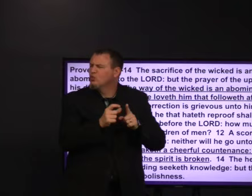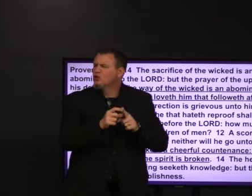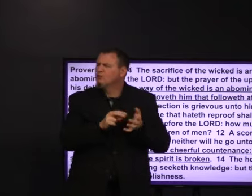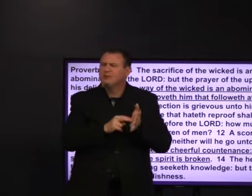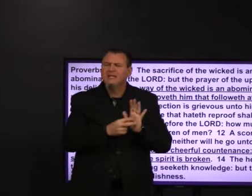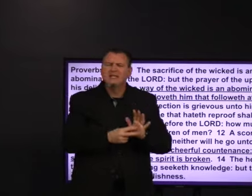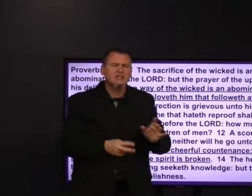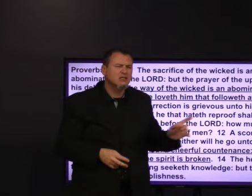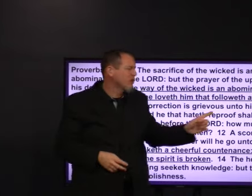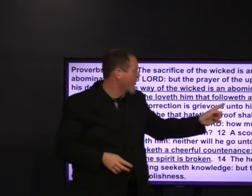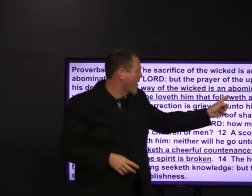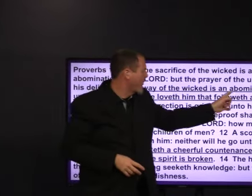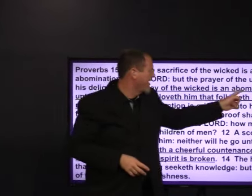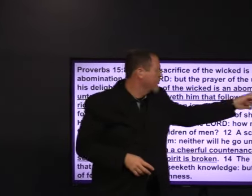Abomination, what does that word mean?